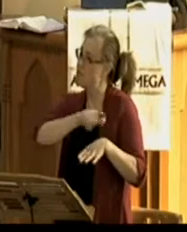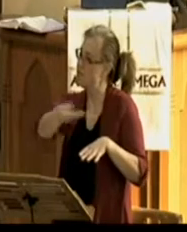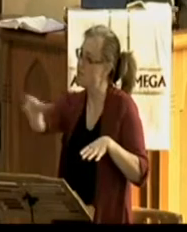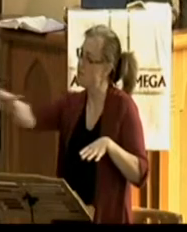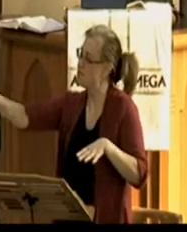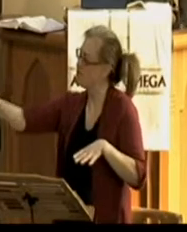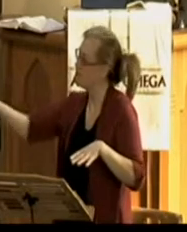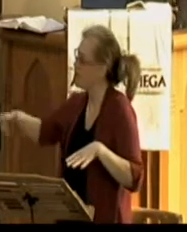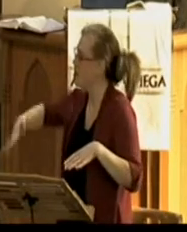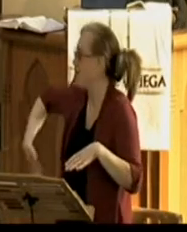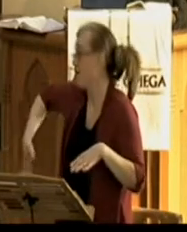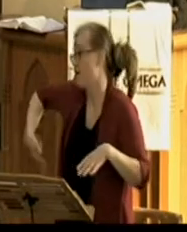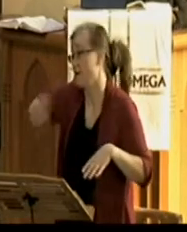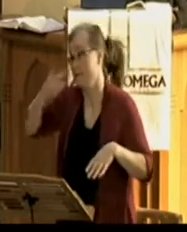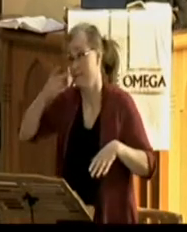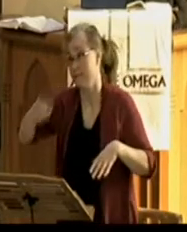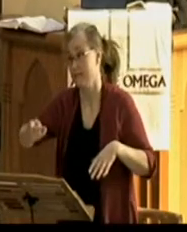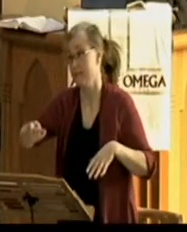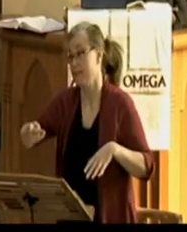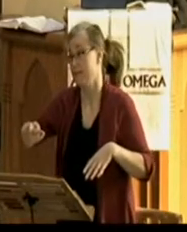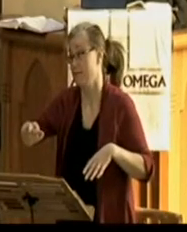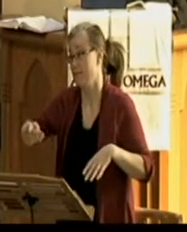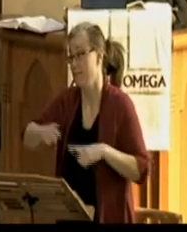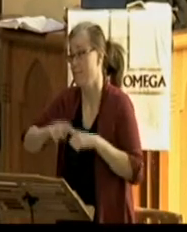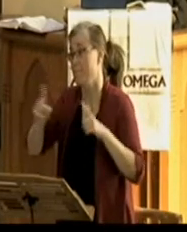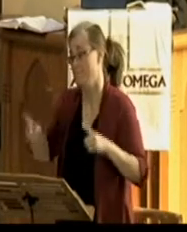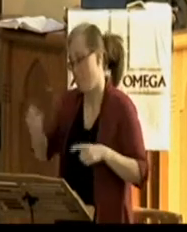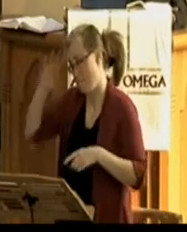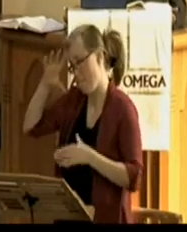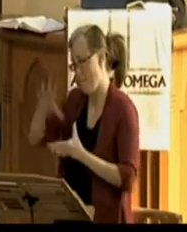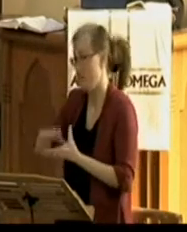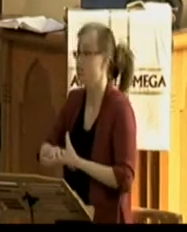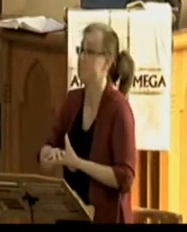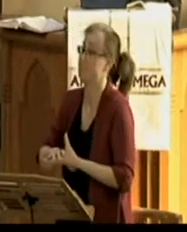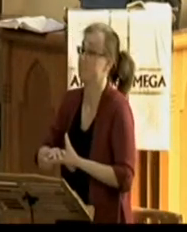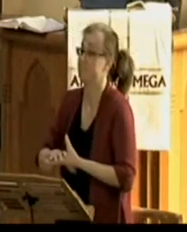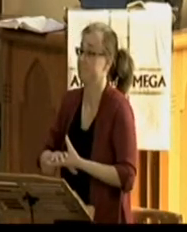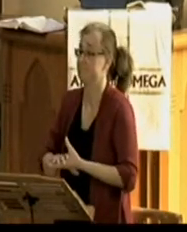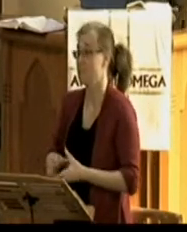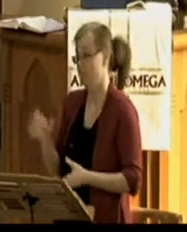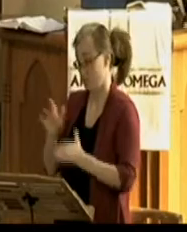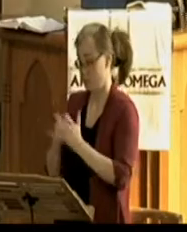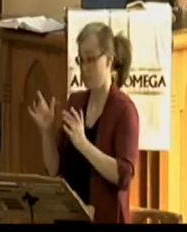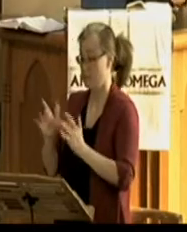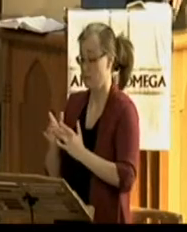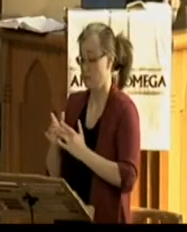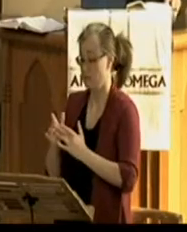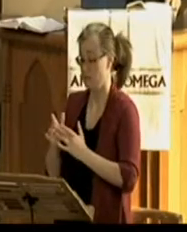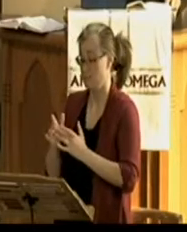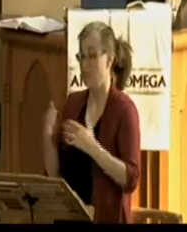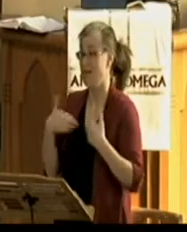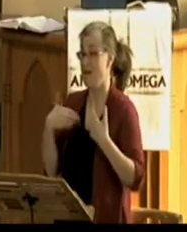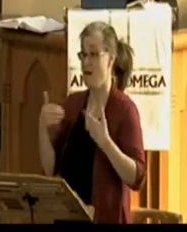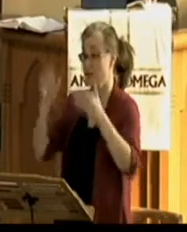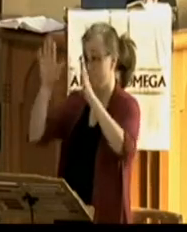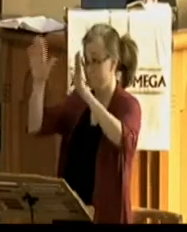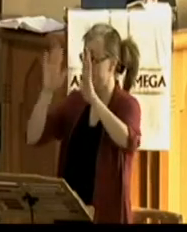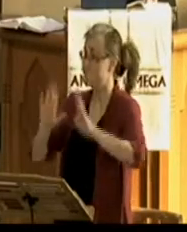Jesus did many other signs in the presence of his disciples, which are not written in this book. But these are written that you may believe